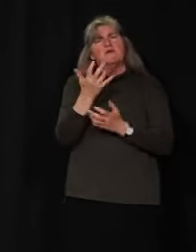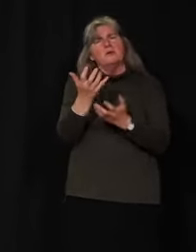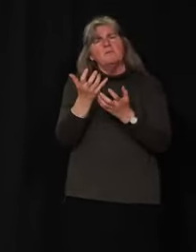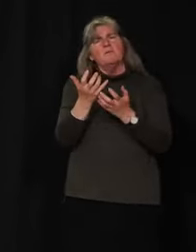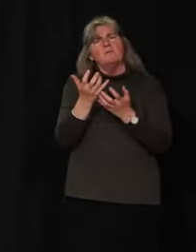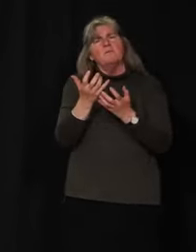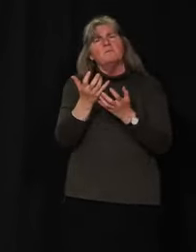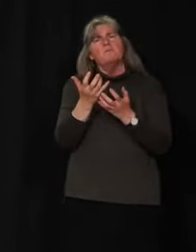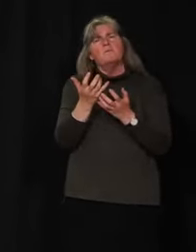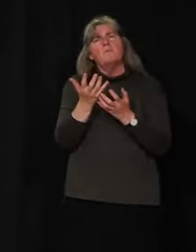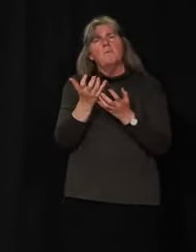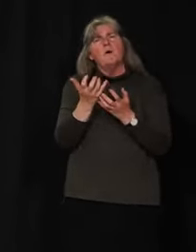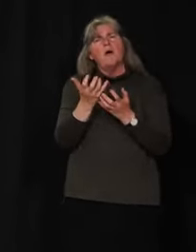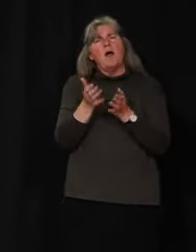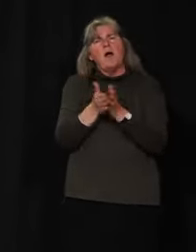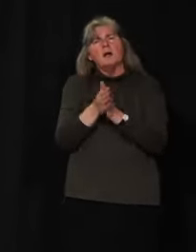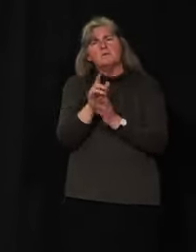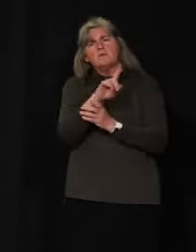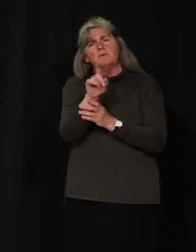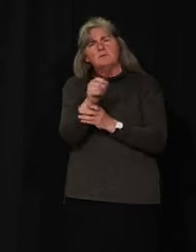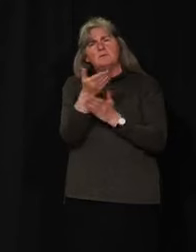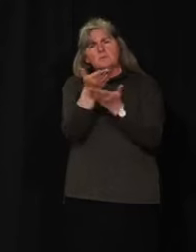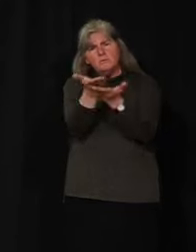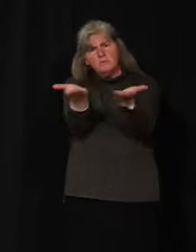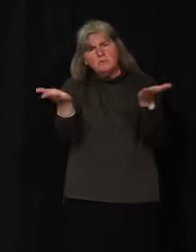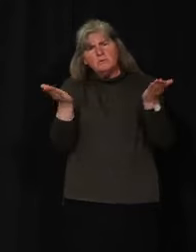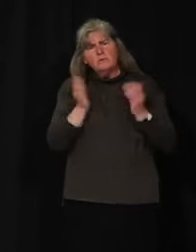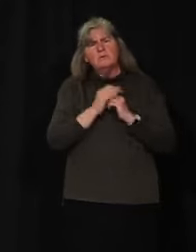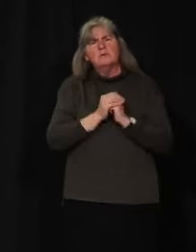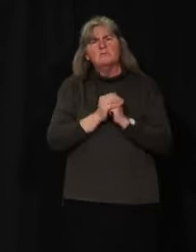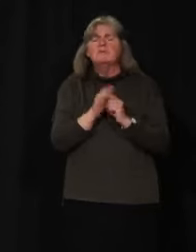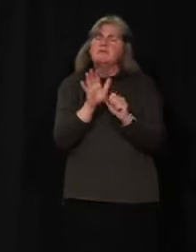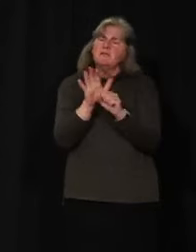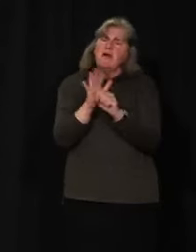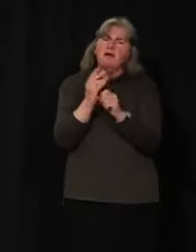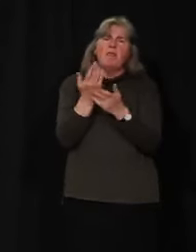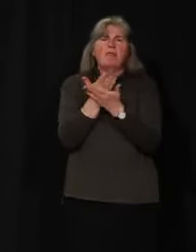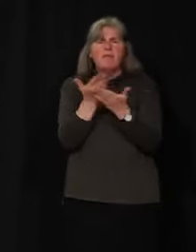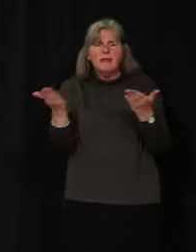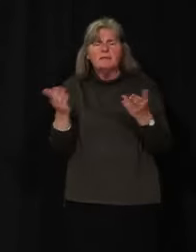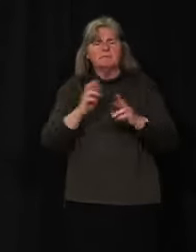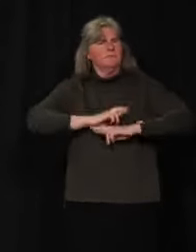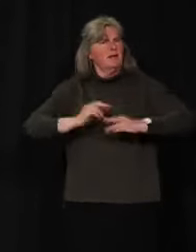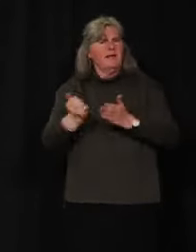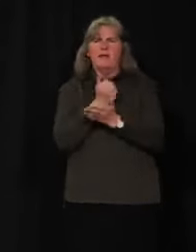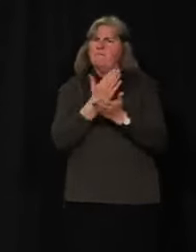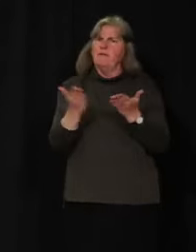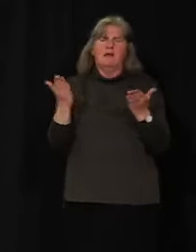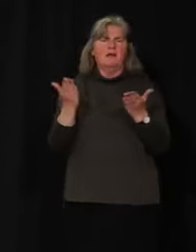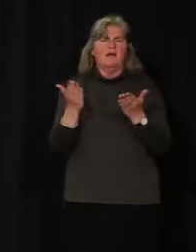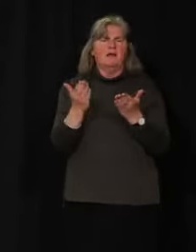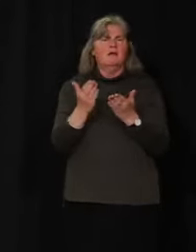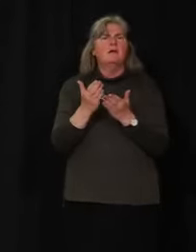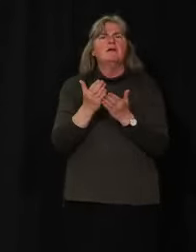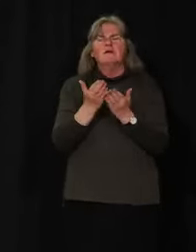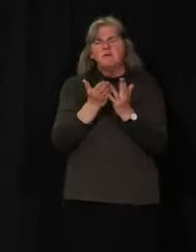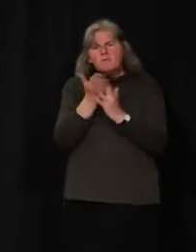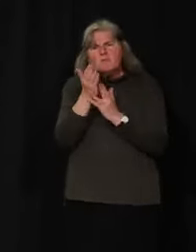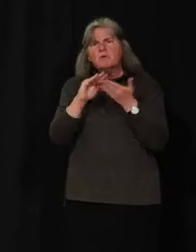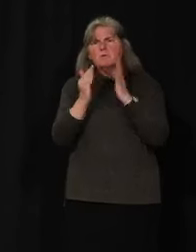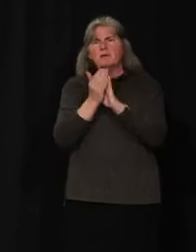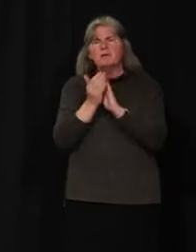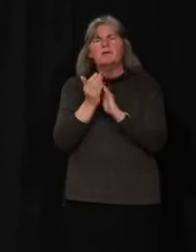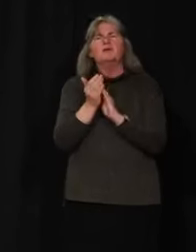ask you to ensure that you have adequate supplies and are prepared to travel through a